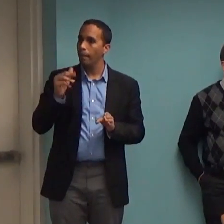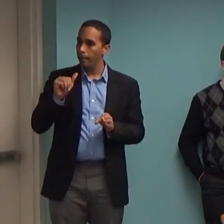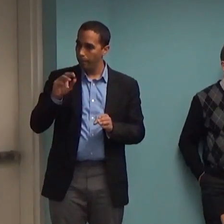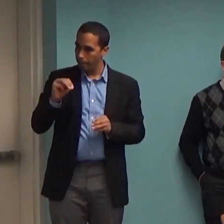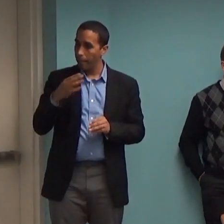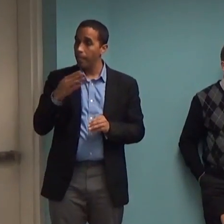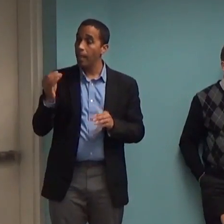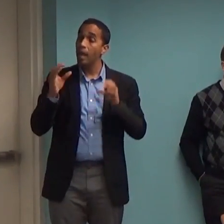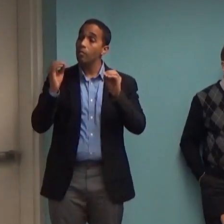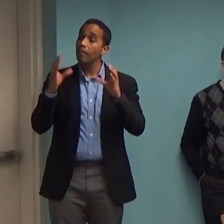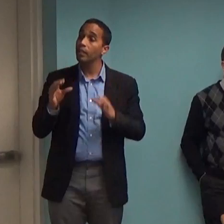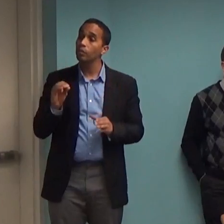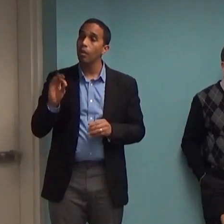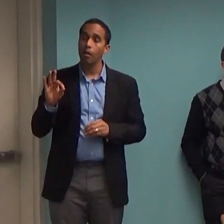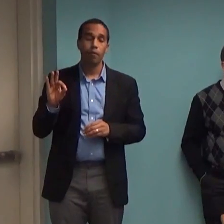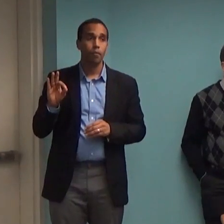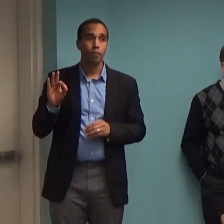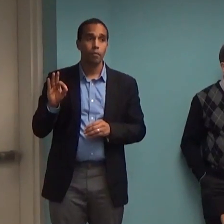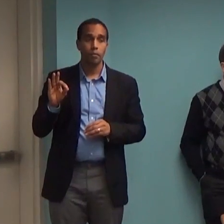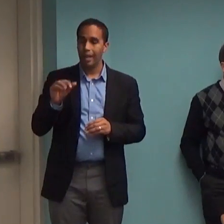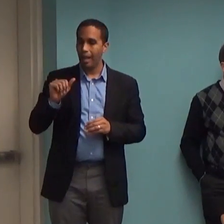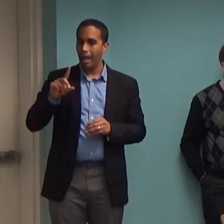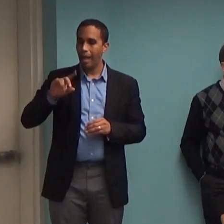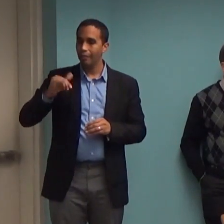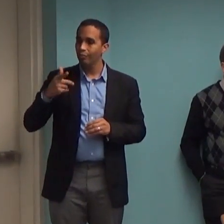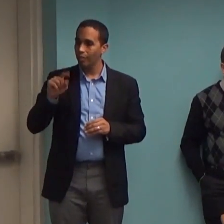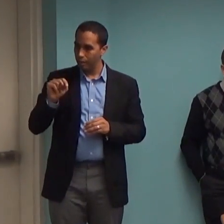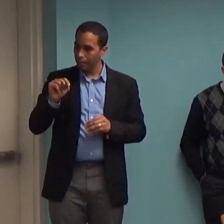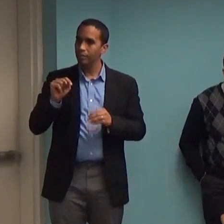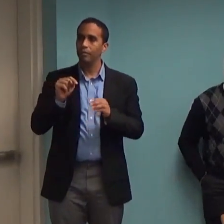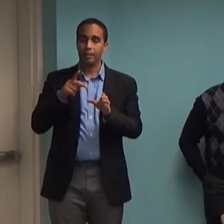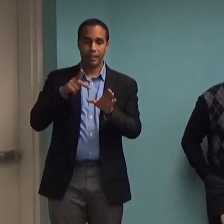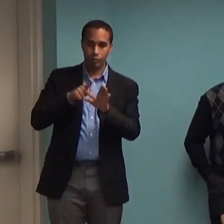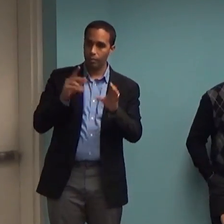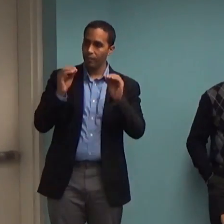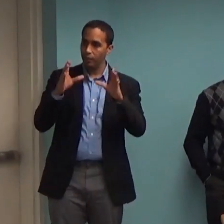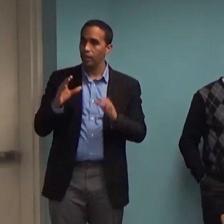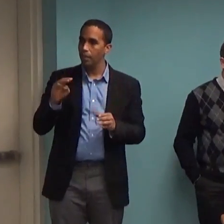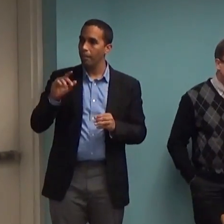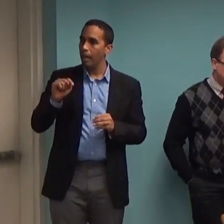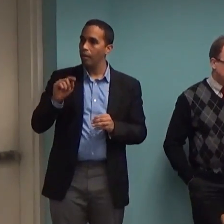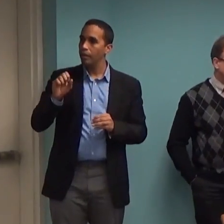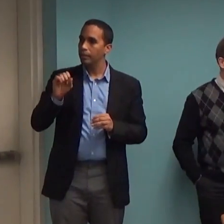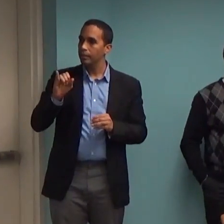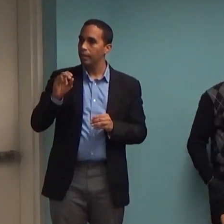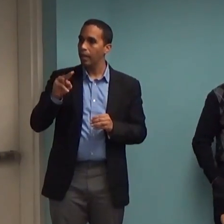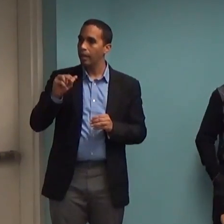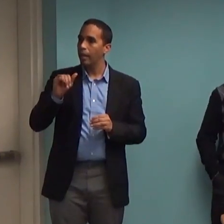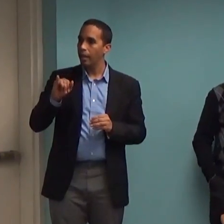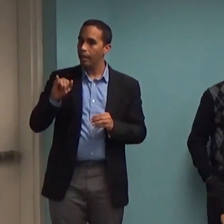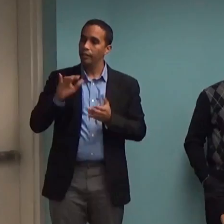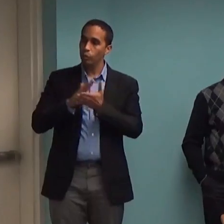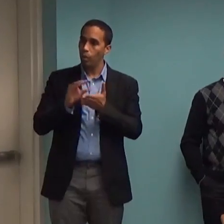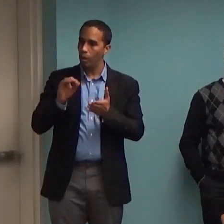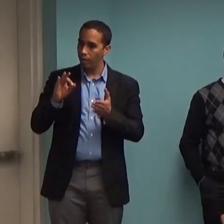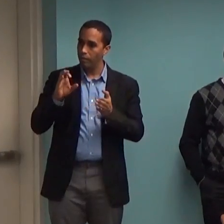adjunct professor of psychiatry at Mount Sinai School of Medicine and a past president of ABCT.